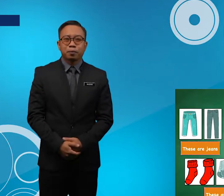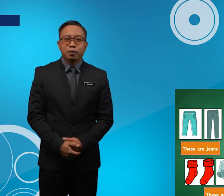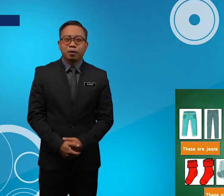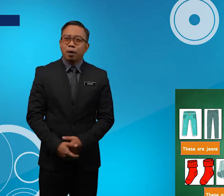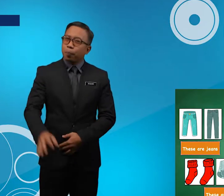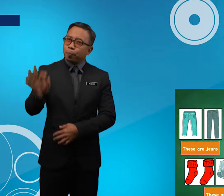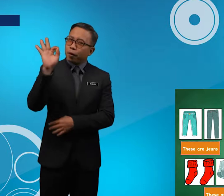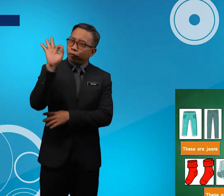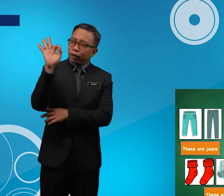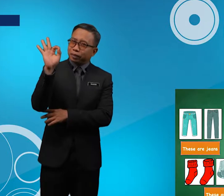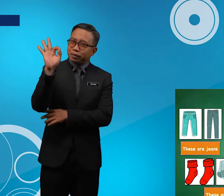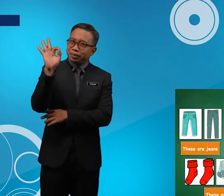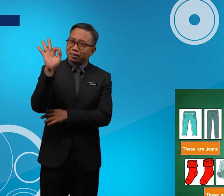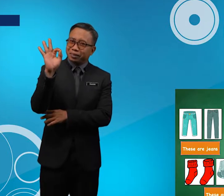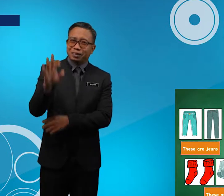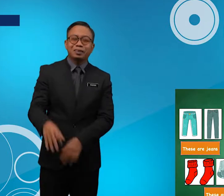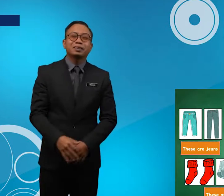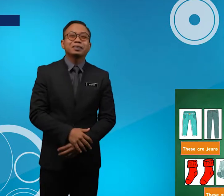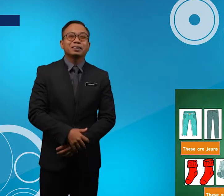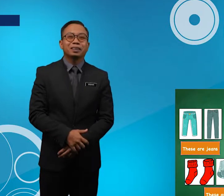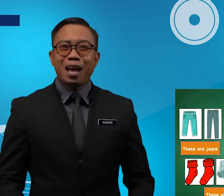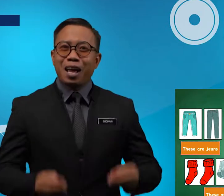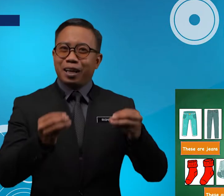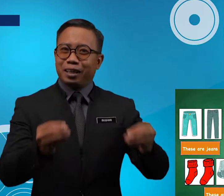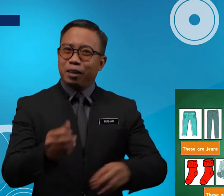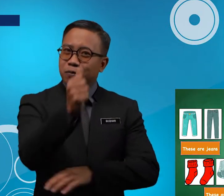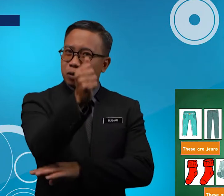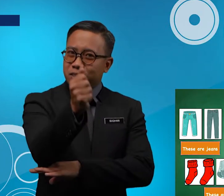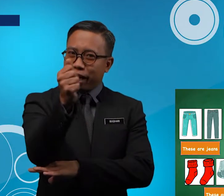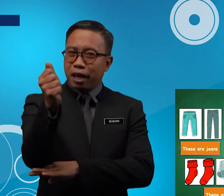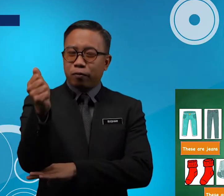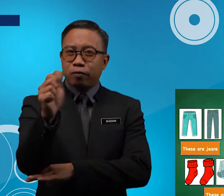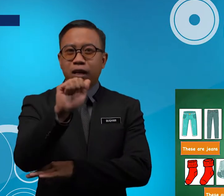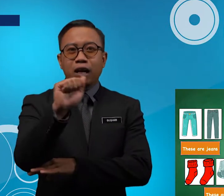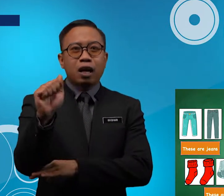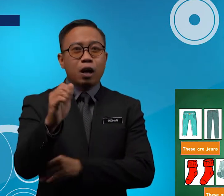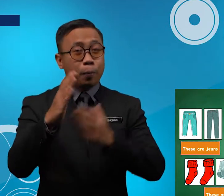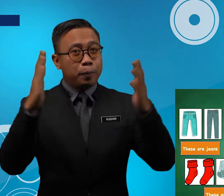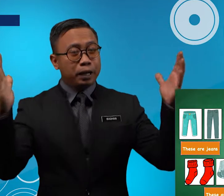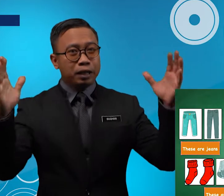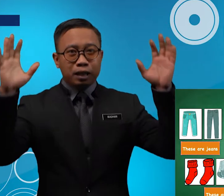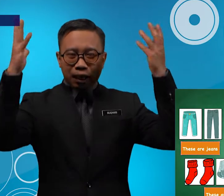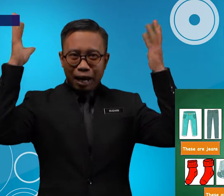Perfect Give Yourself A Big Clap